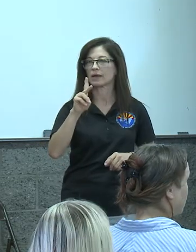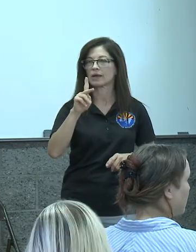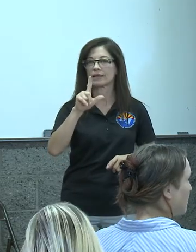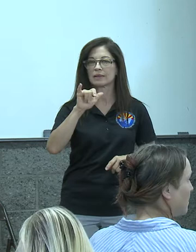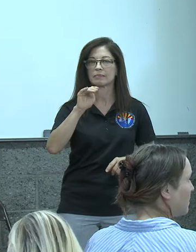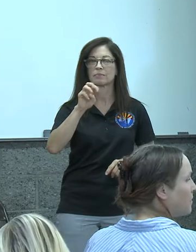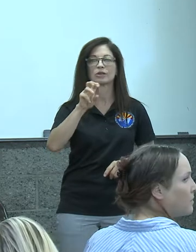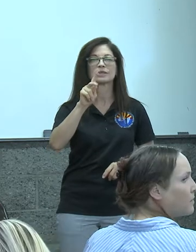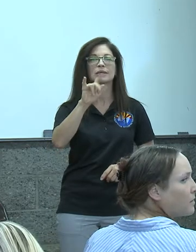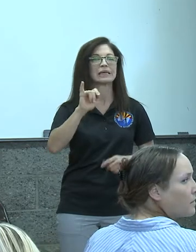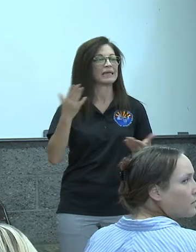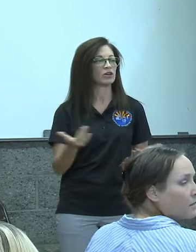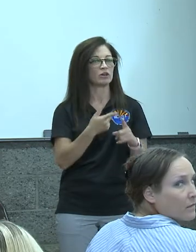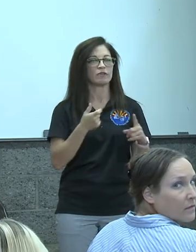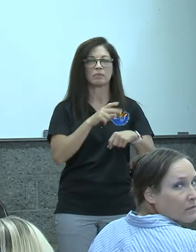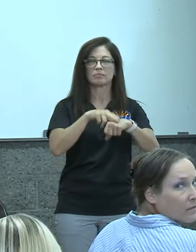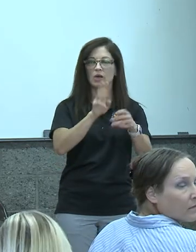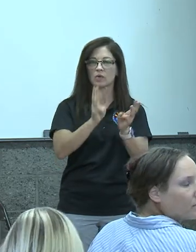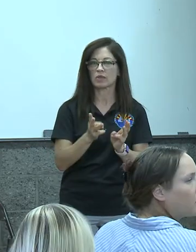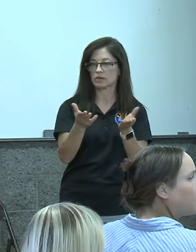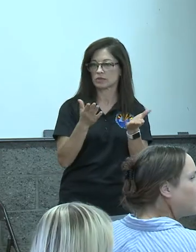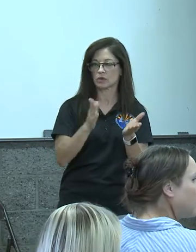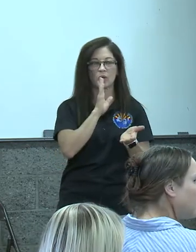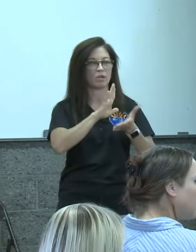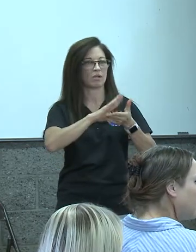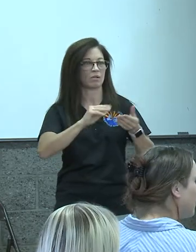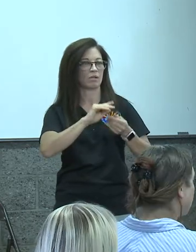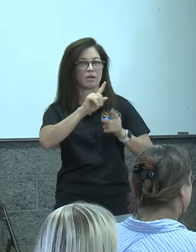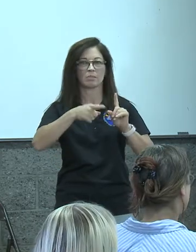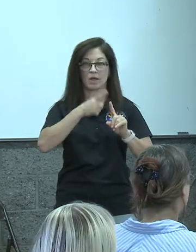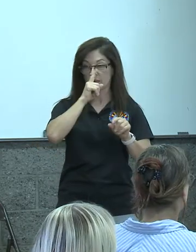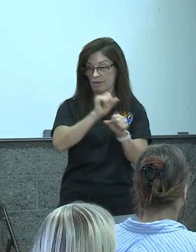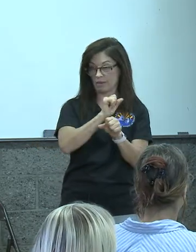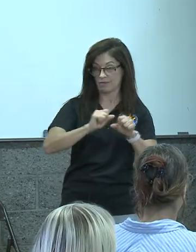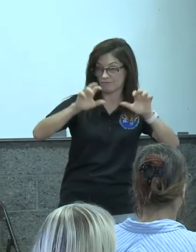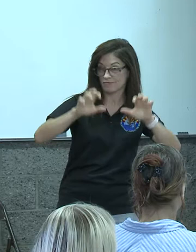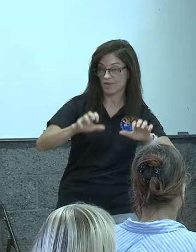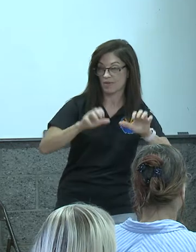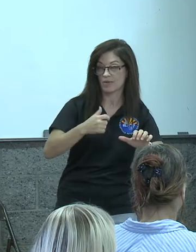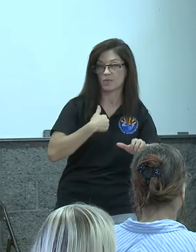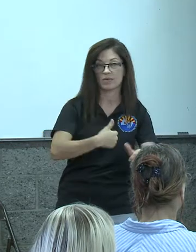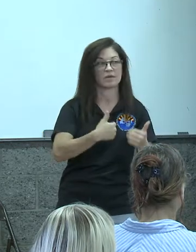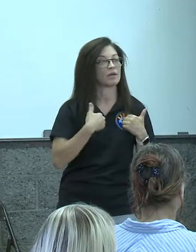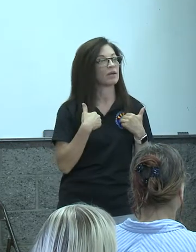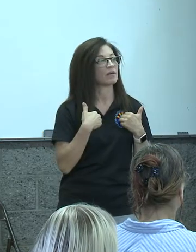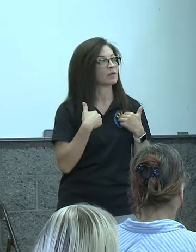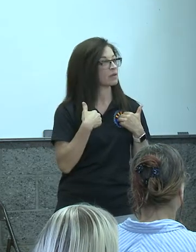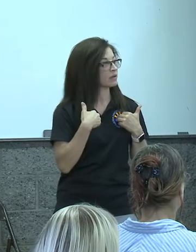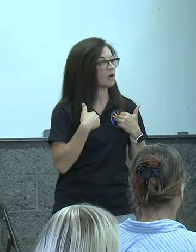who's here from the weather service who's going to speak a little bit about the actual rain that we had um and